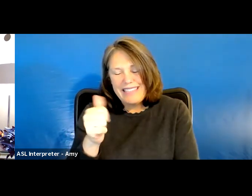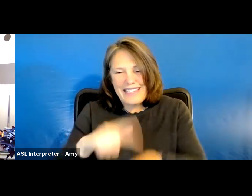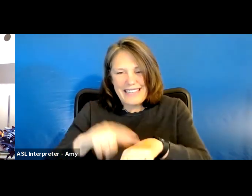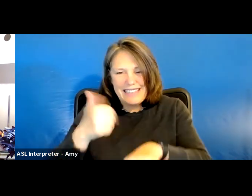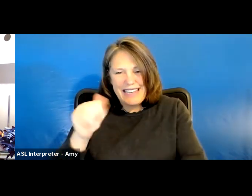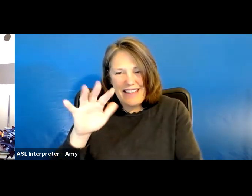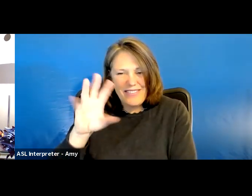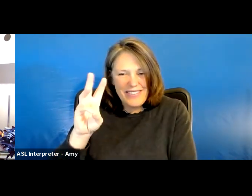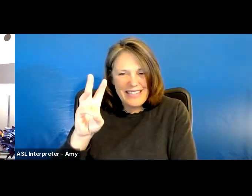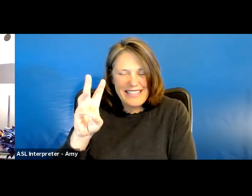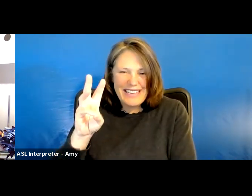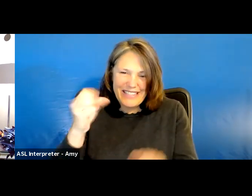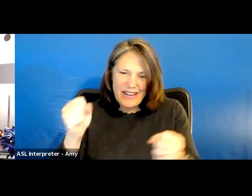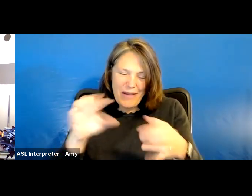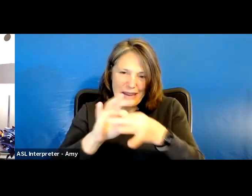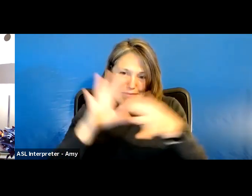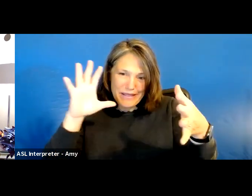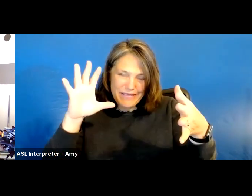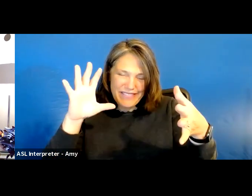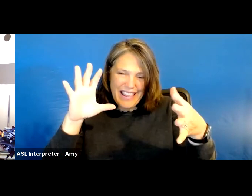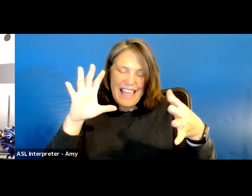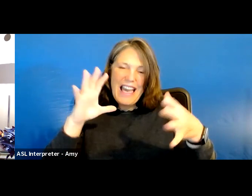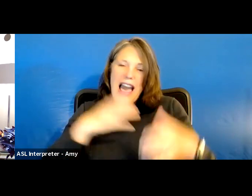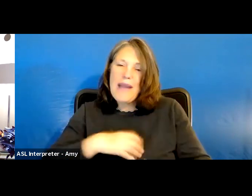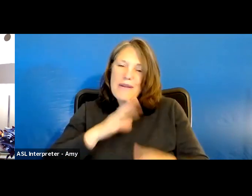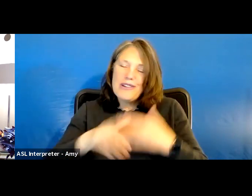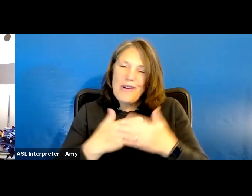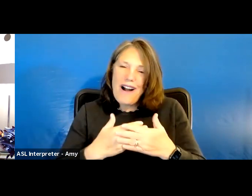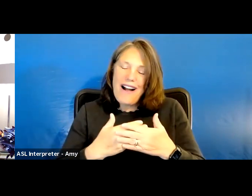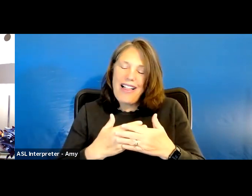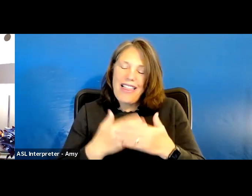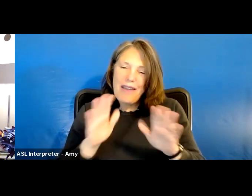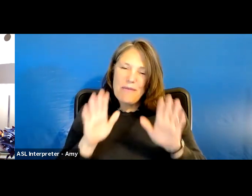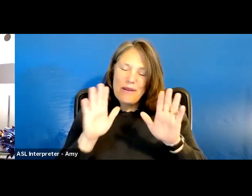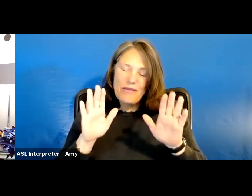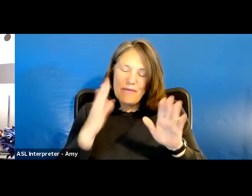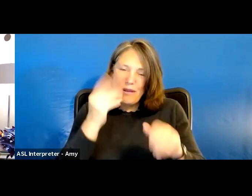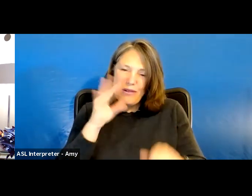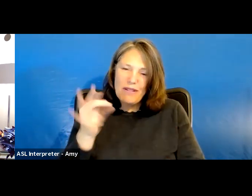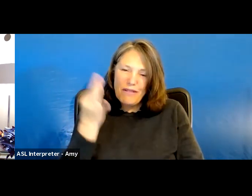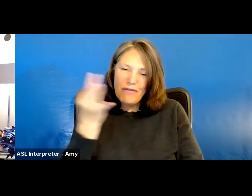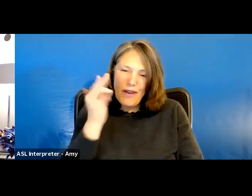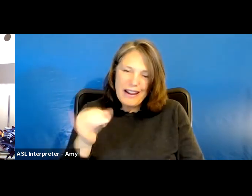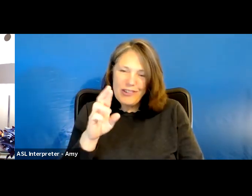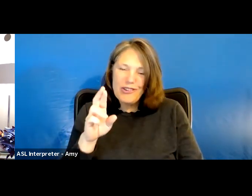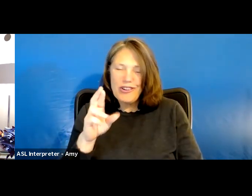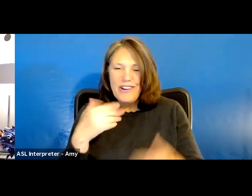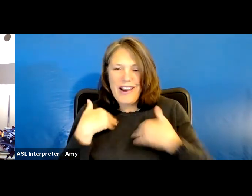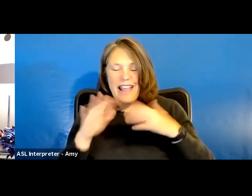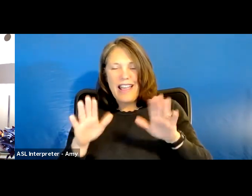I will let you all go. I wish you all a beautiful Friday, Junior. And I thank you so much for your time. Have a great day.